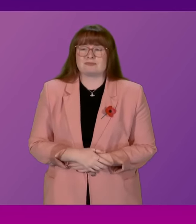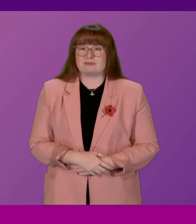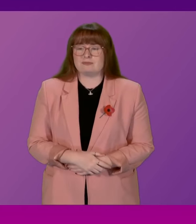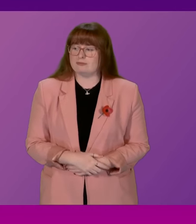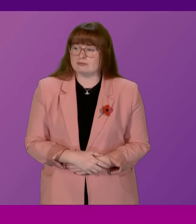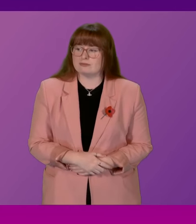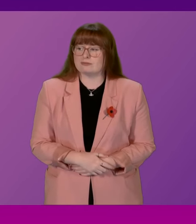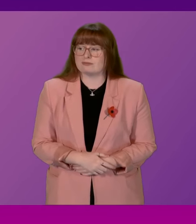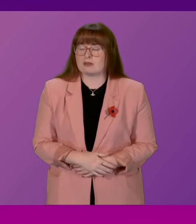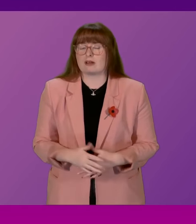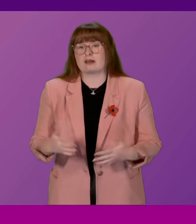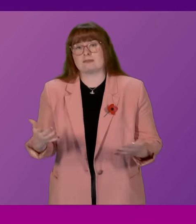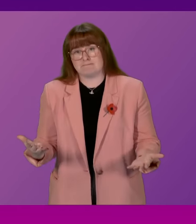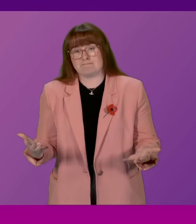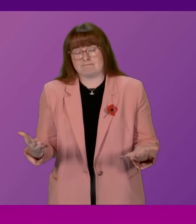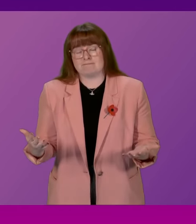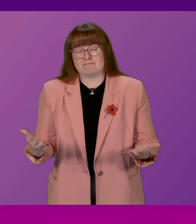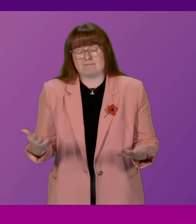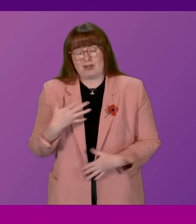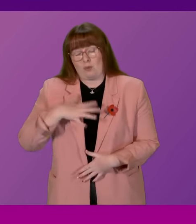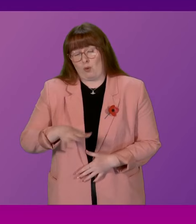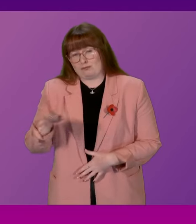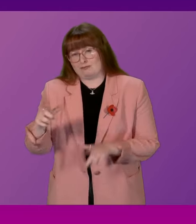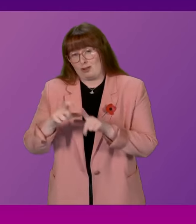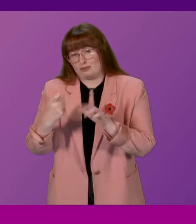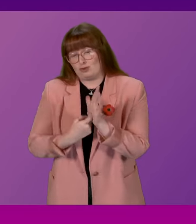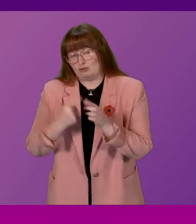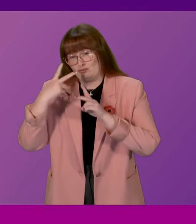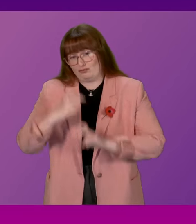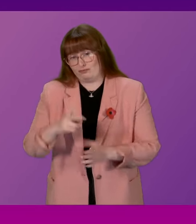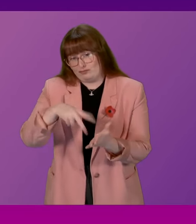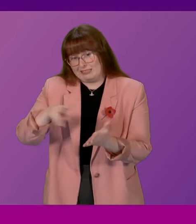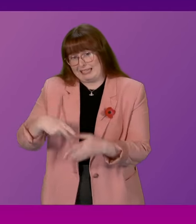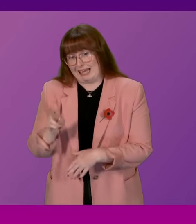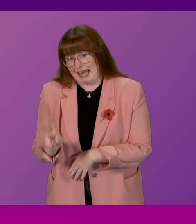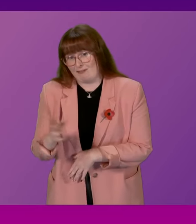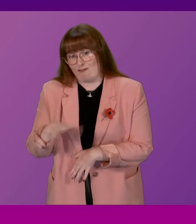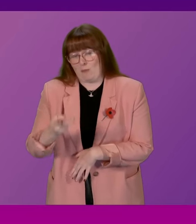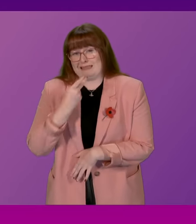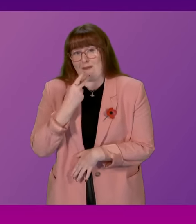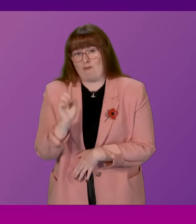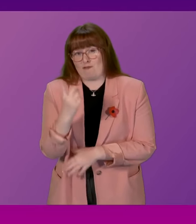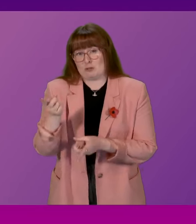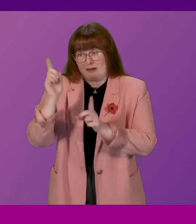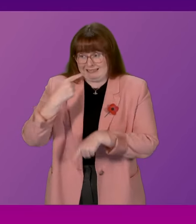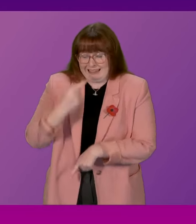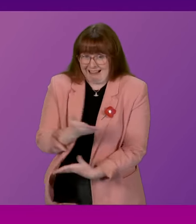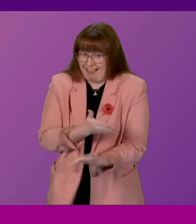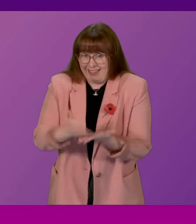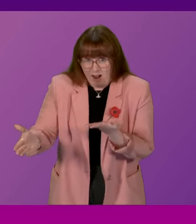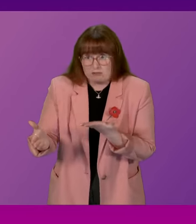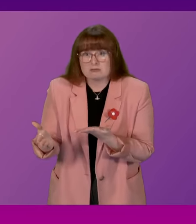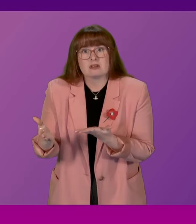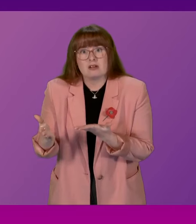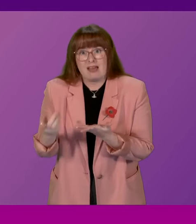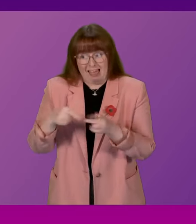I would urge Douglas Ross to once again read the statement from the Deputy First Minister, which of course says in black and white, well if you have,